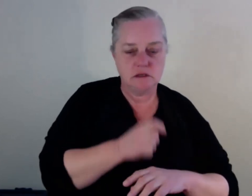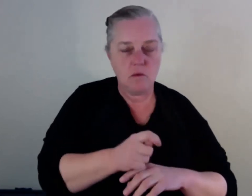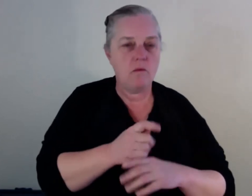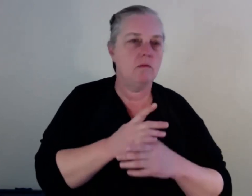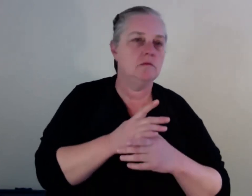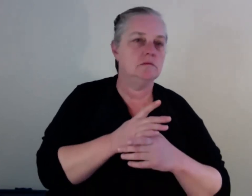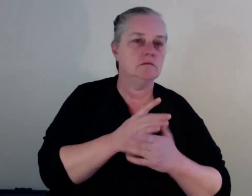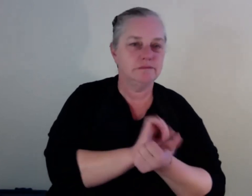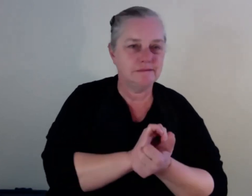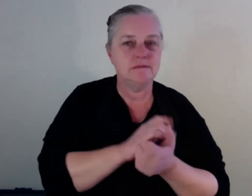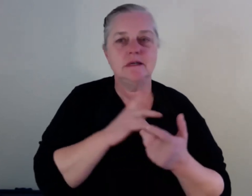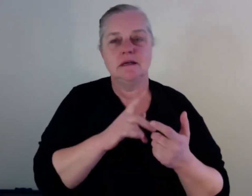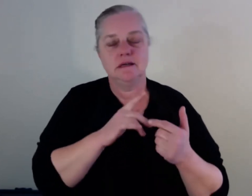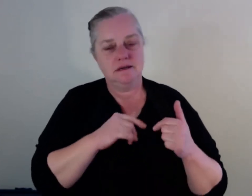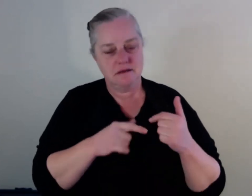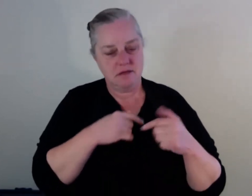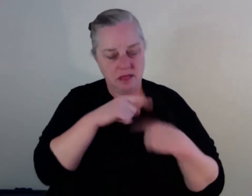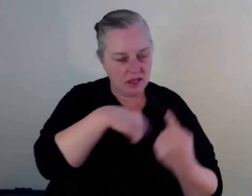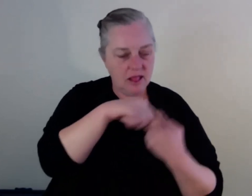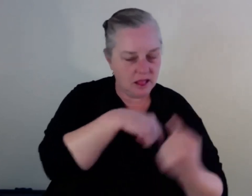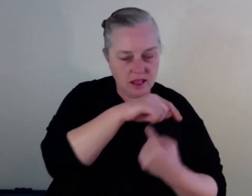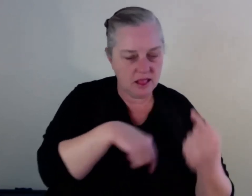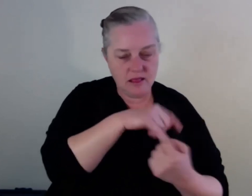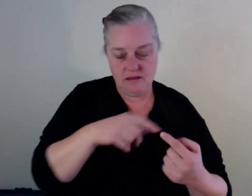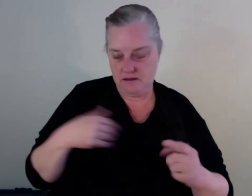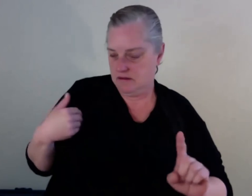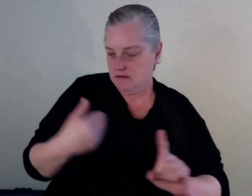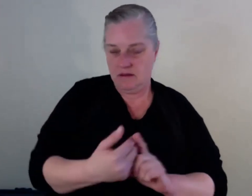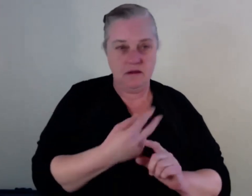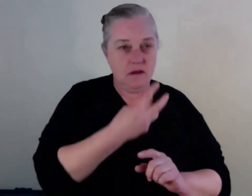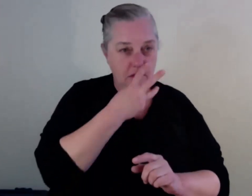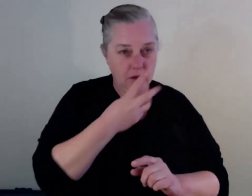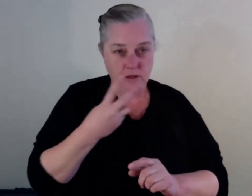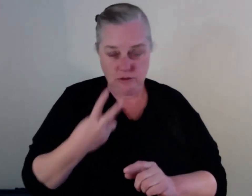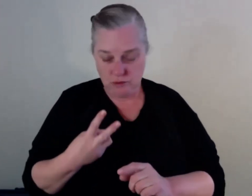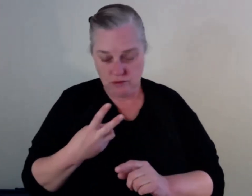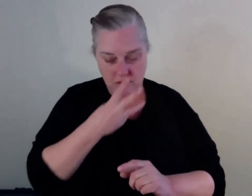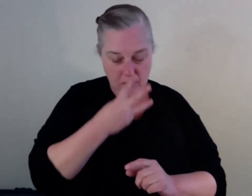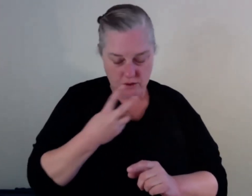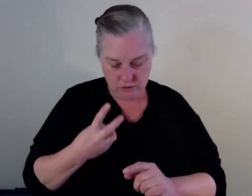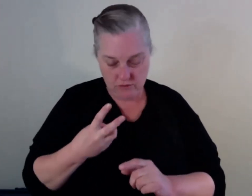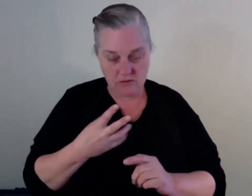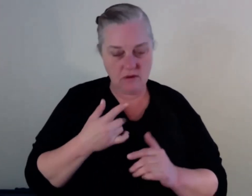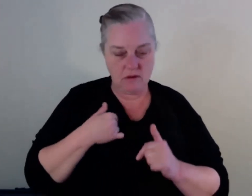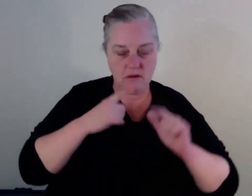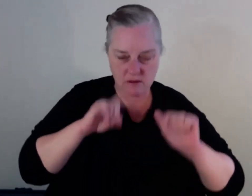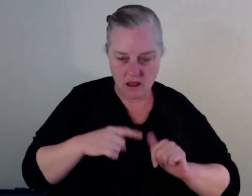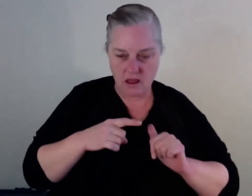kind of treatment option. So I guess, um, you know, uh, barrier is, is when you, you've